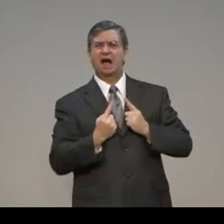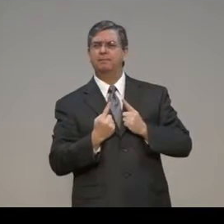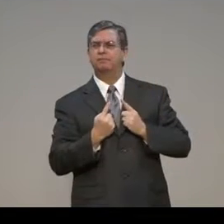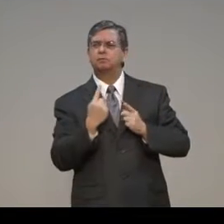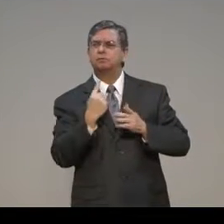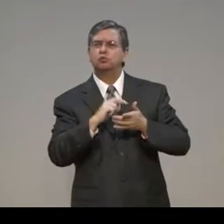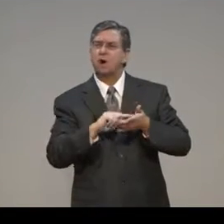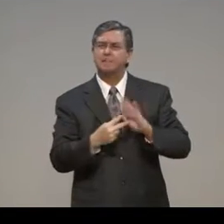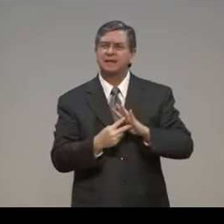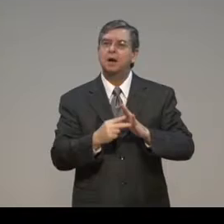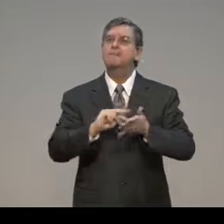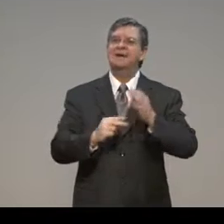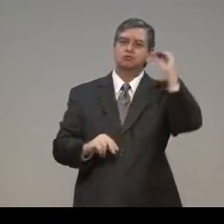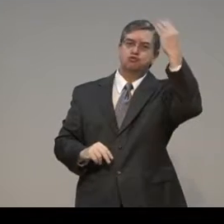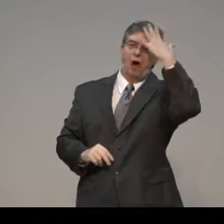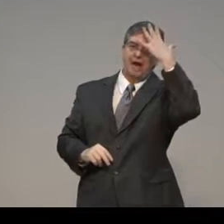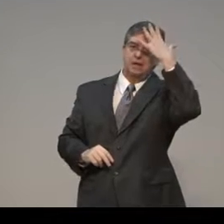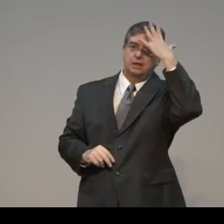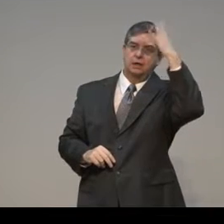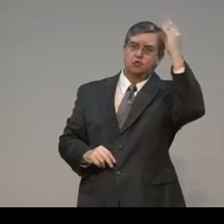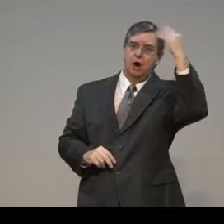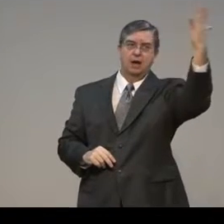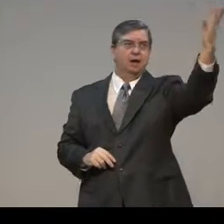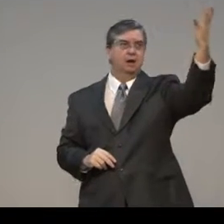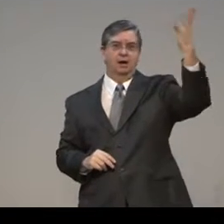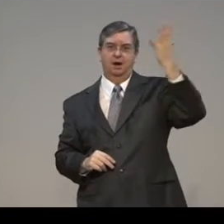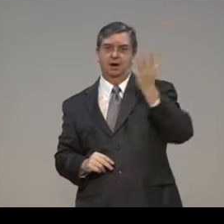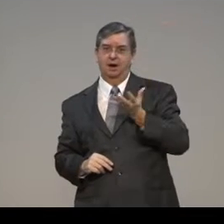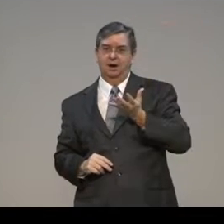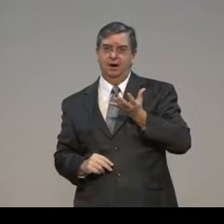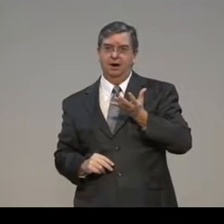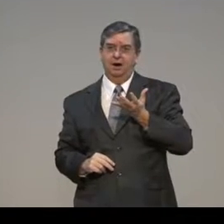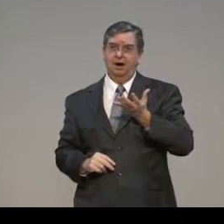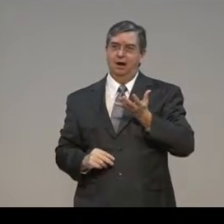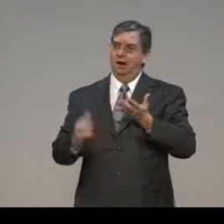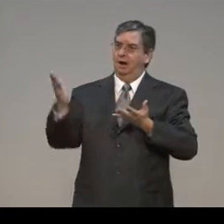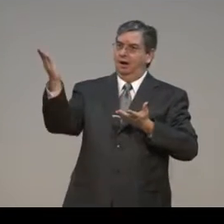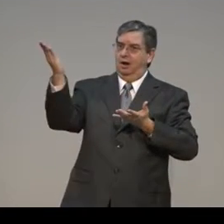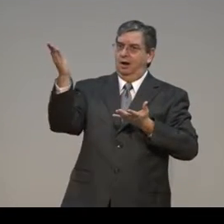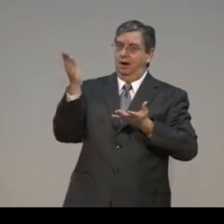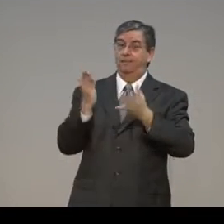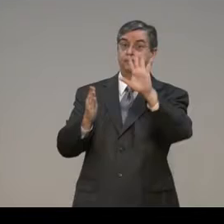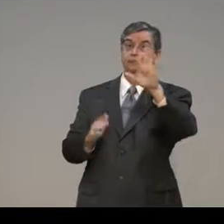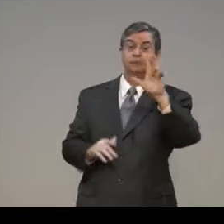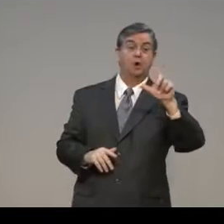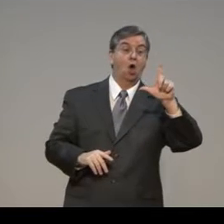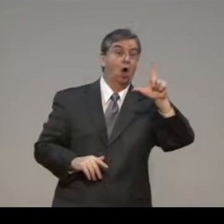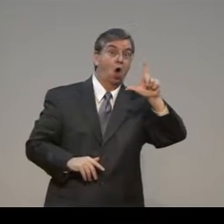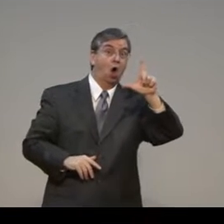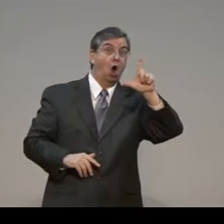Faith is come. Grace. That is the grace that we referred to in the previous scripture.